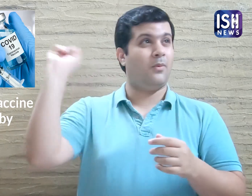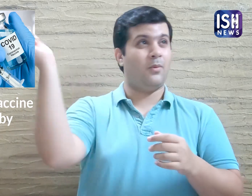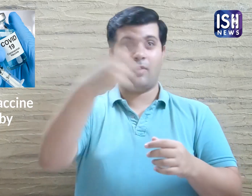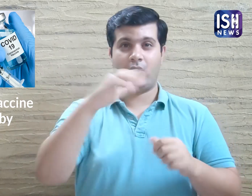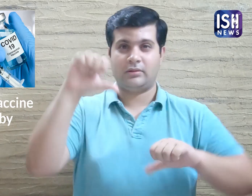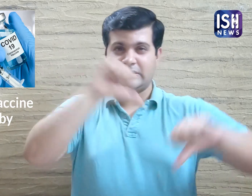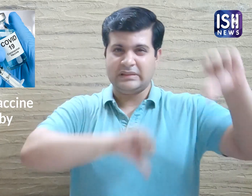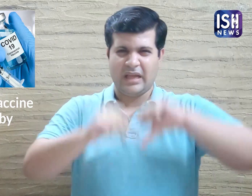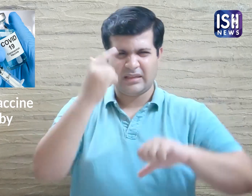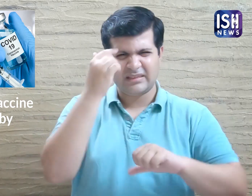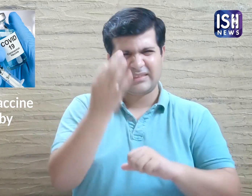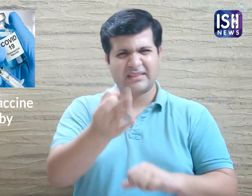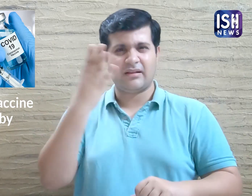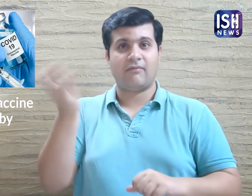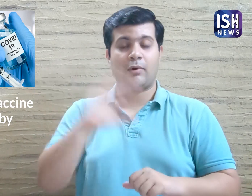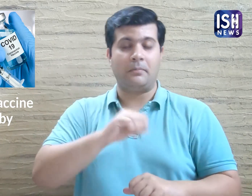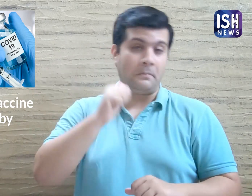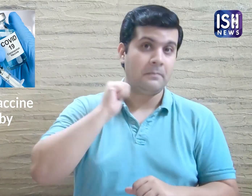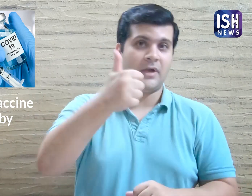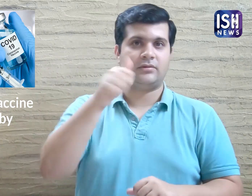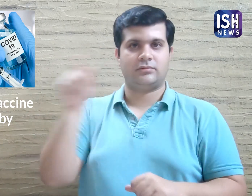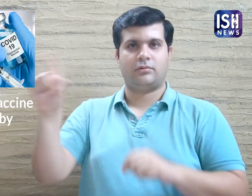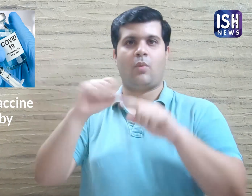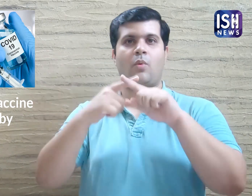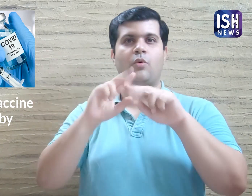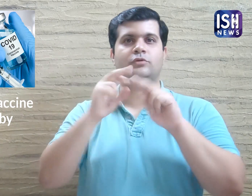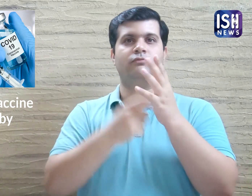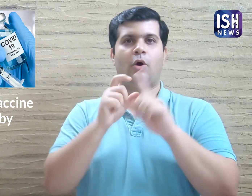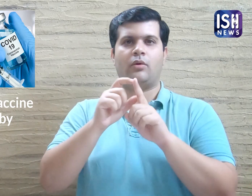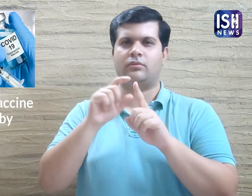and that the scientists at Oxford University are one of the best.